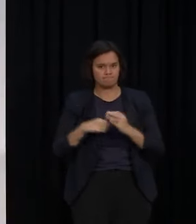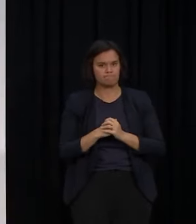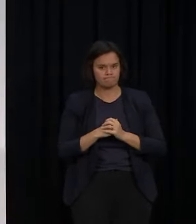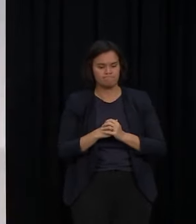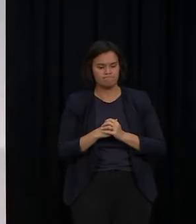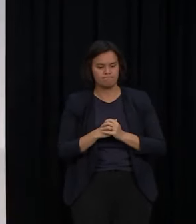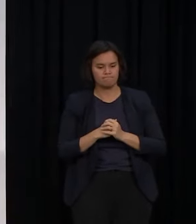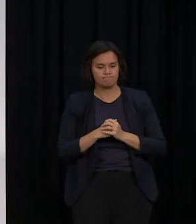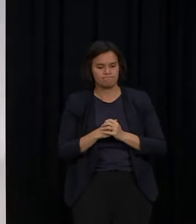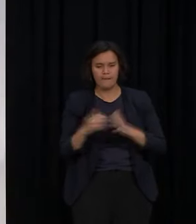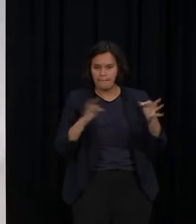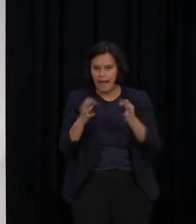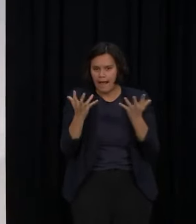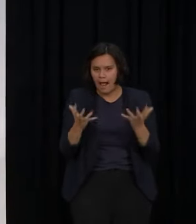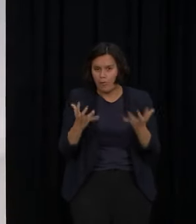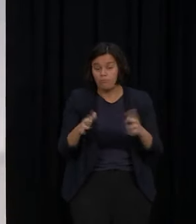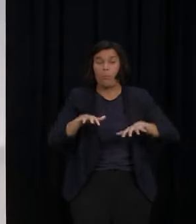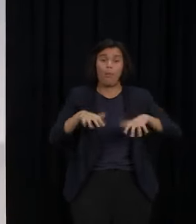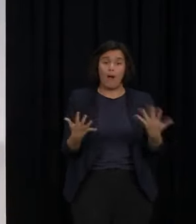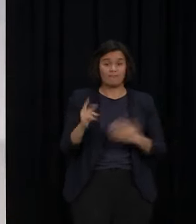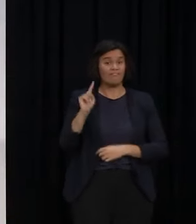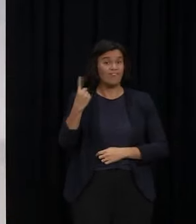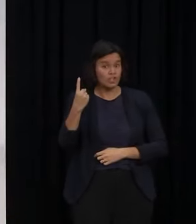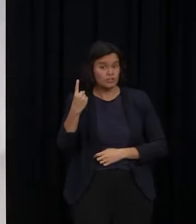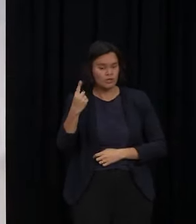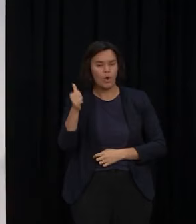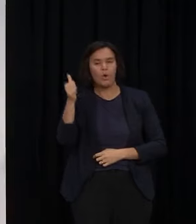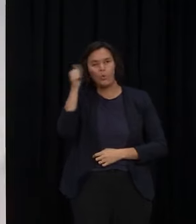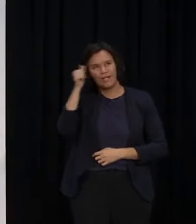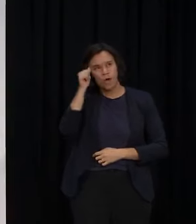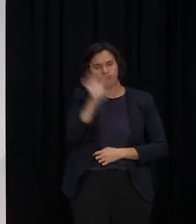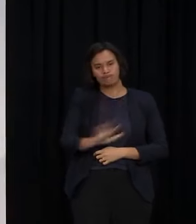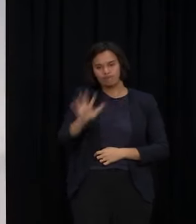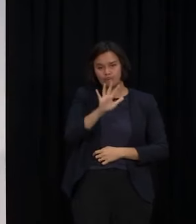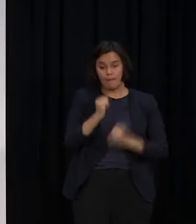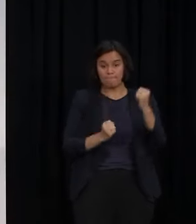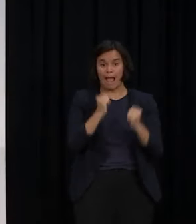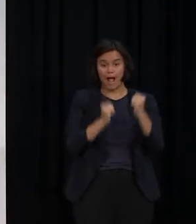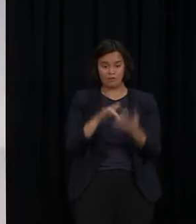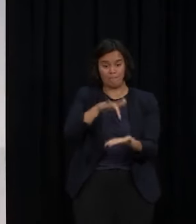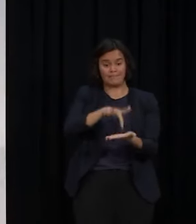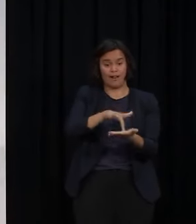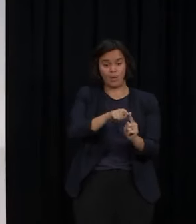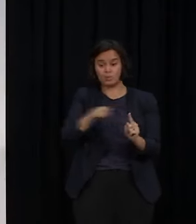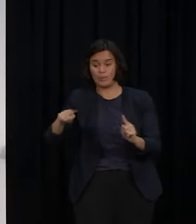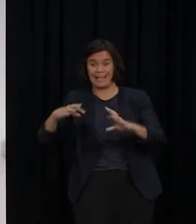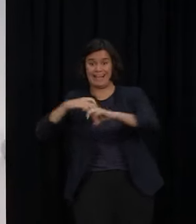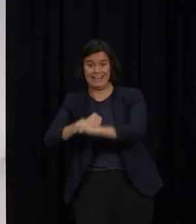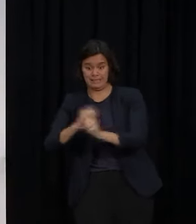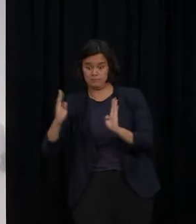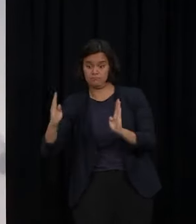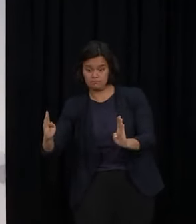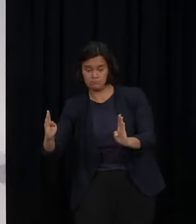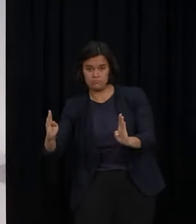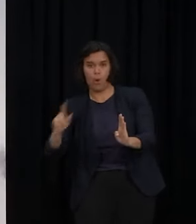cases is likely to hit a peak in roughly mid to late March, only three to six